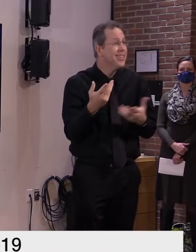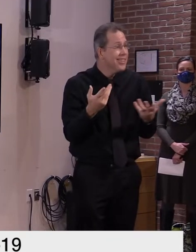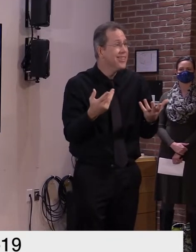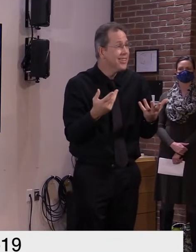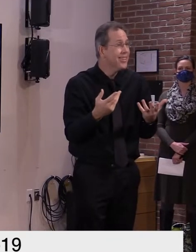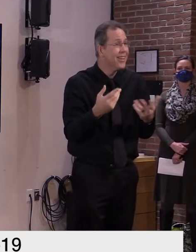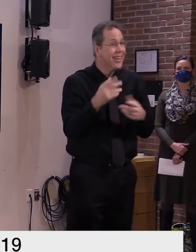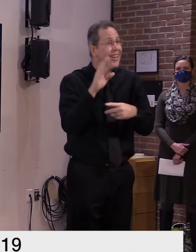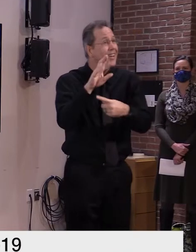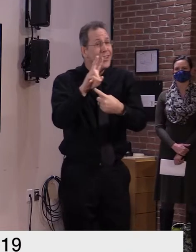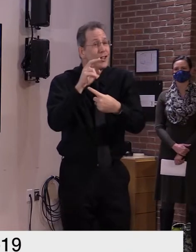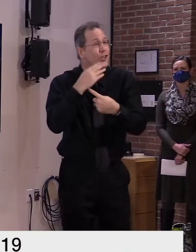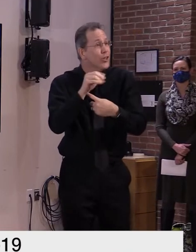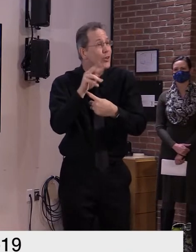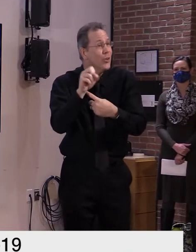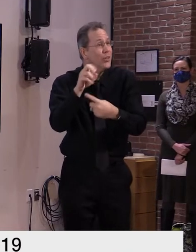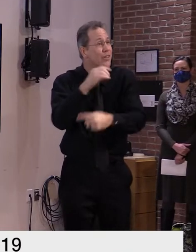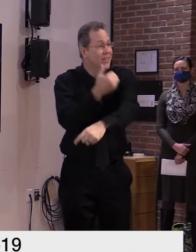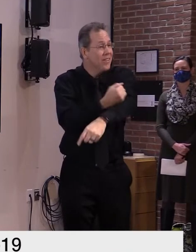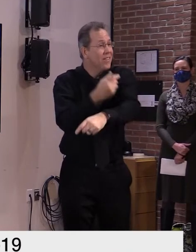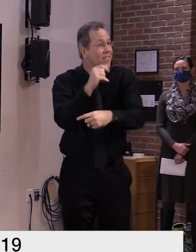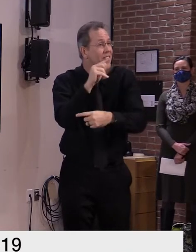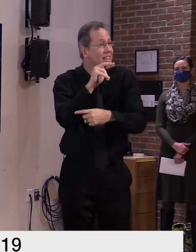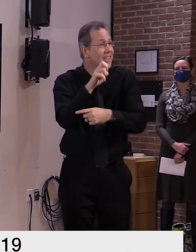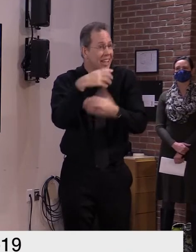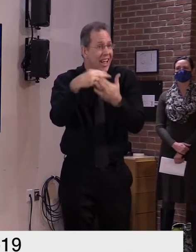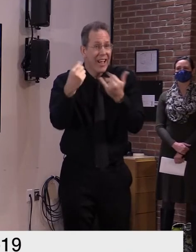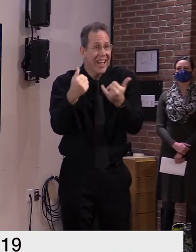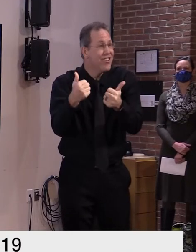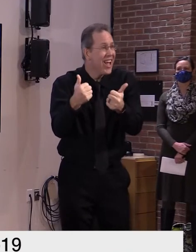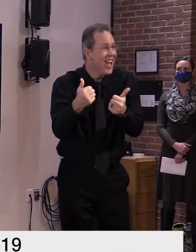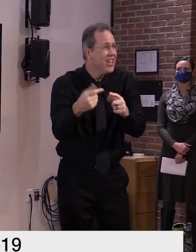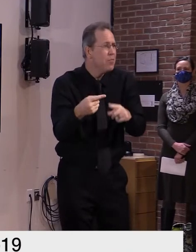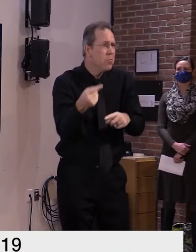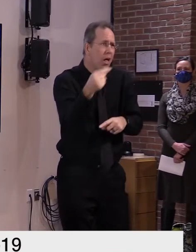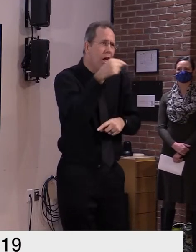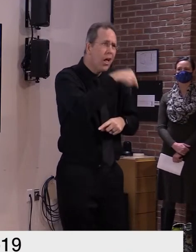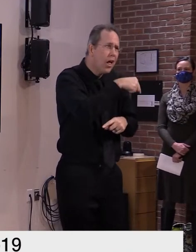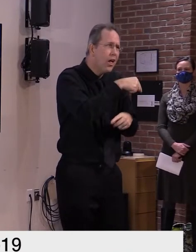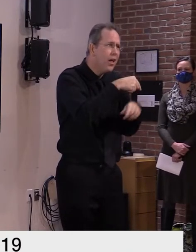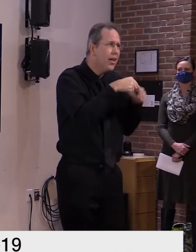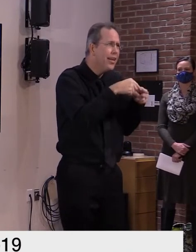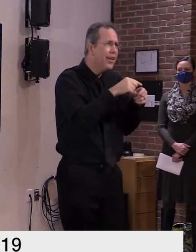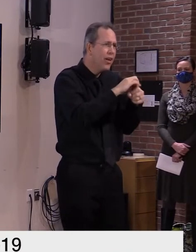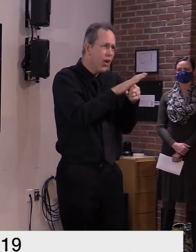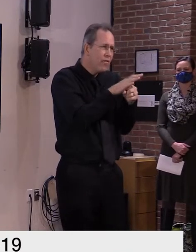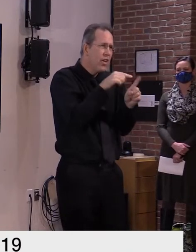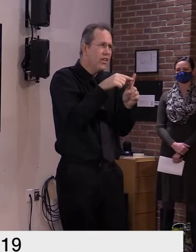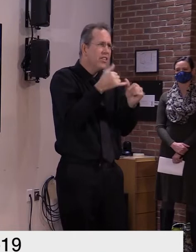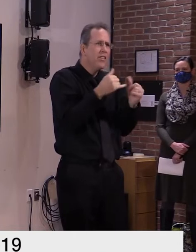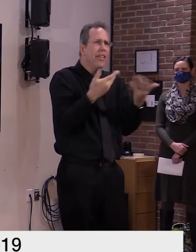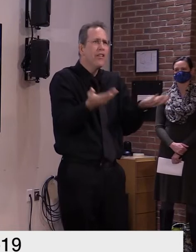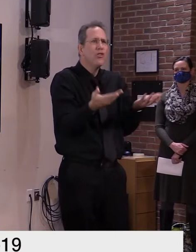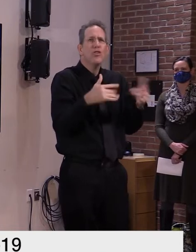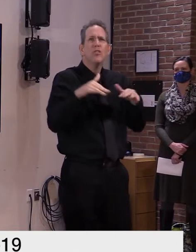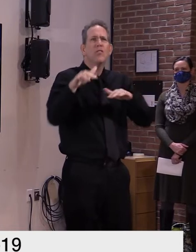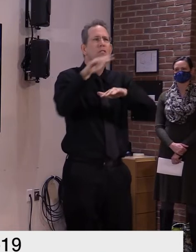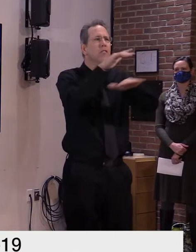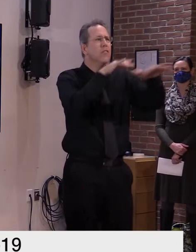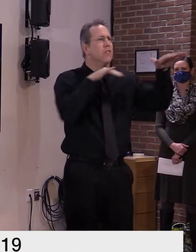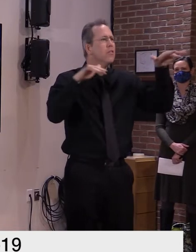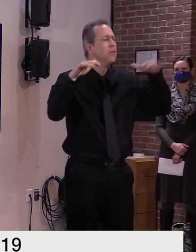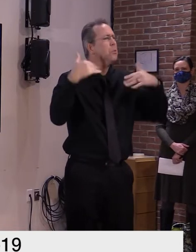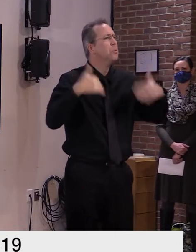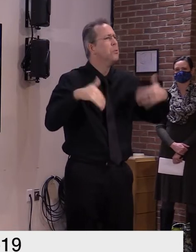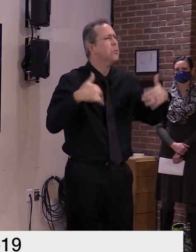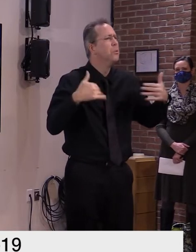got to put it into context and remember the virus is still our common enemy because while it's a step in the